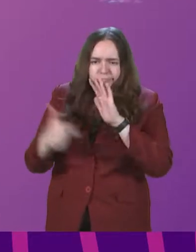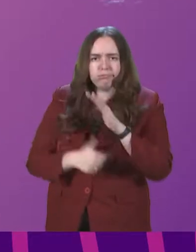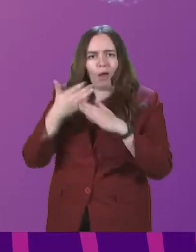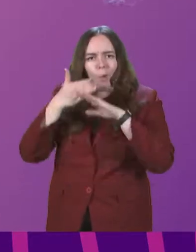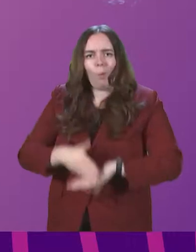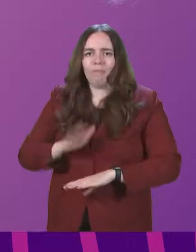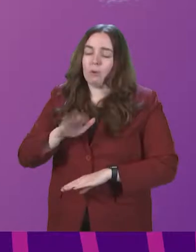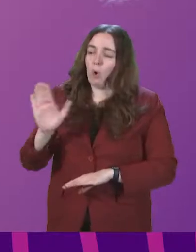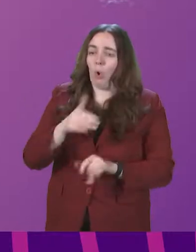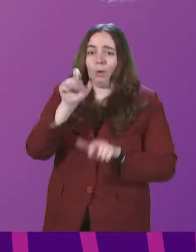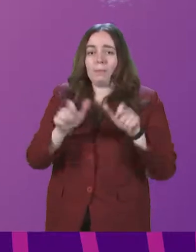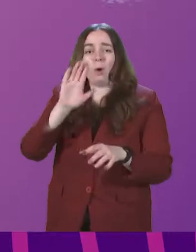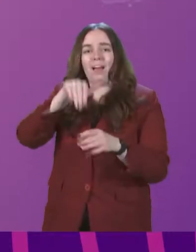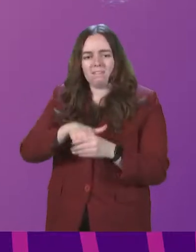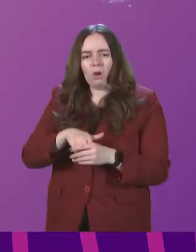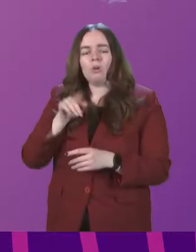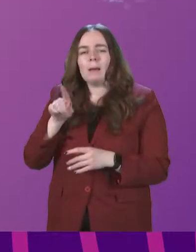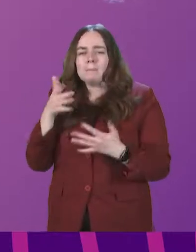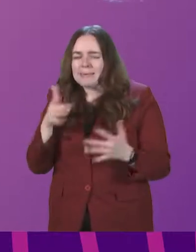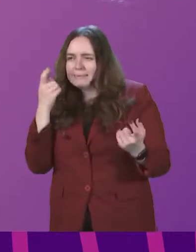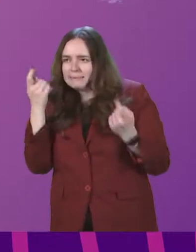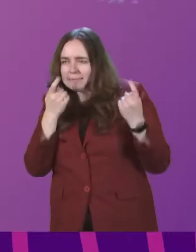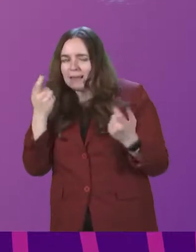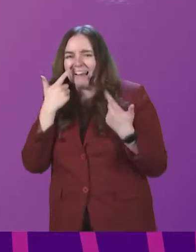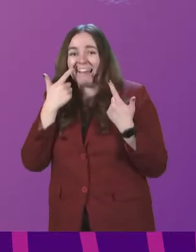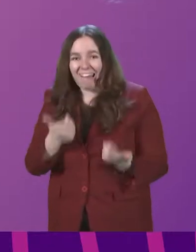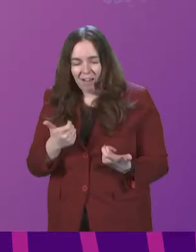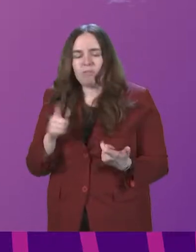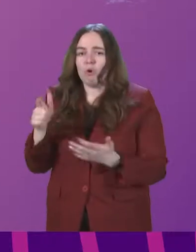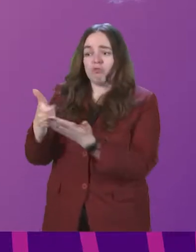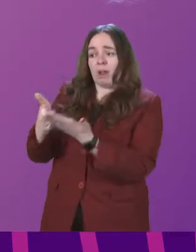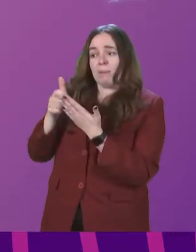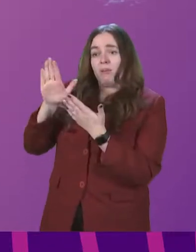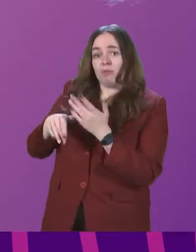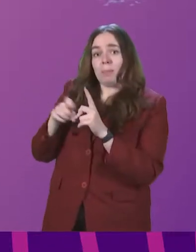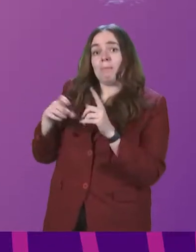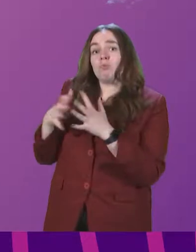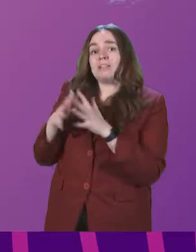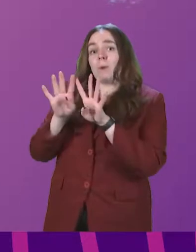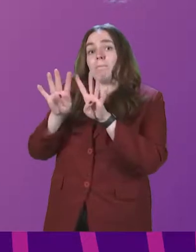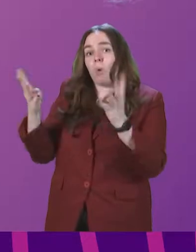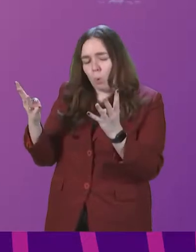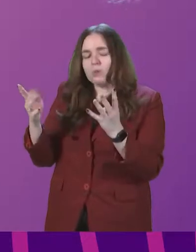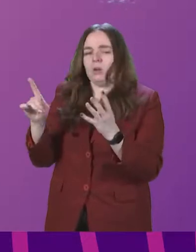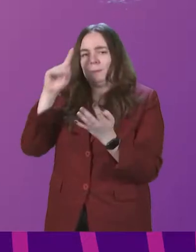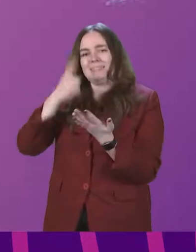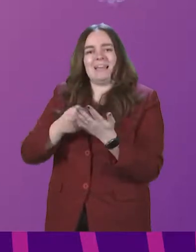by all parties involved. However, following careful consideration of a recommendation by the Presswick Board, we took the decision not to proceed with the sale at this time.